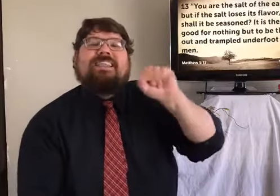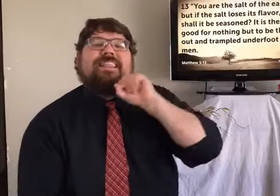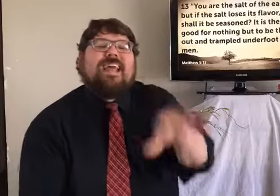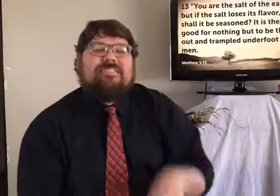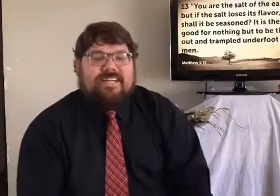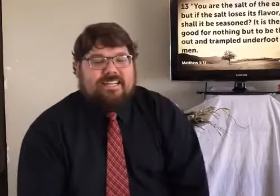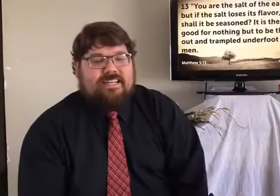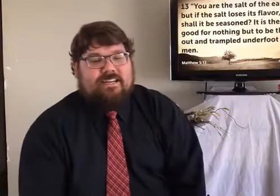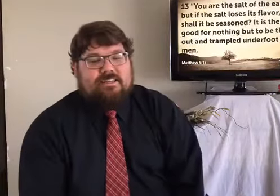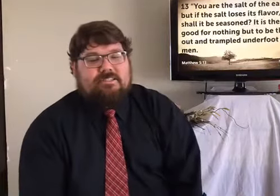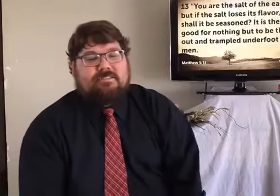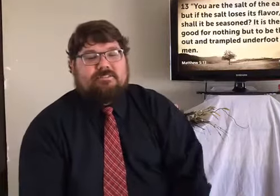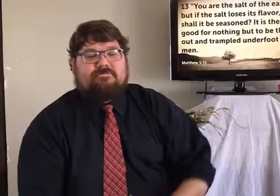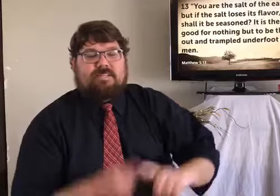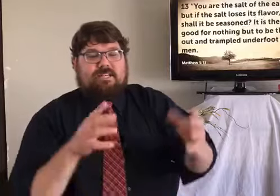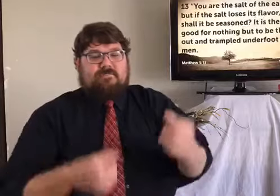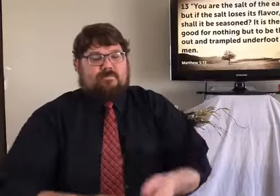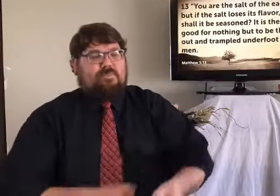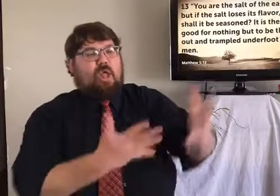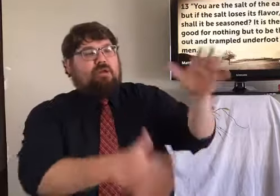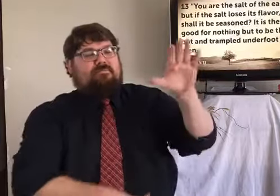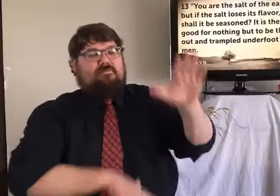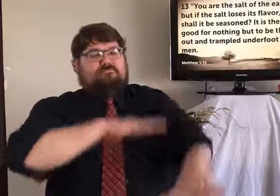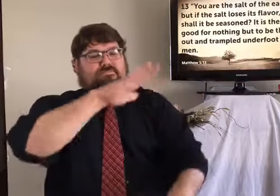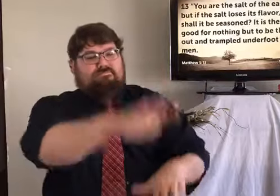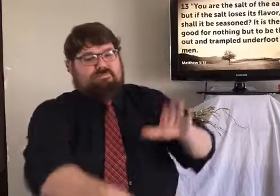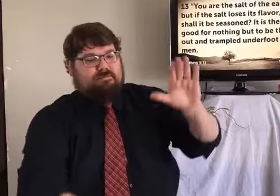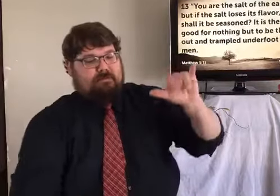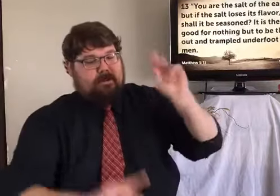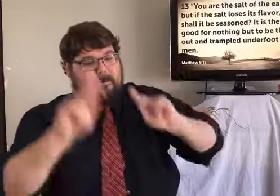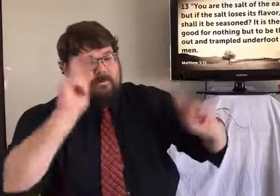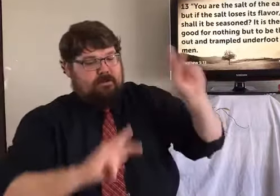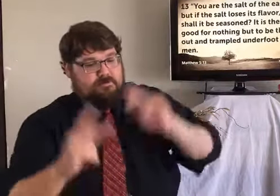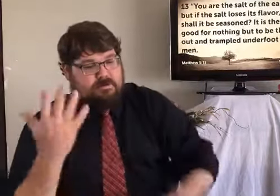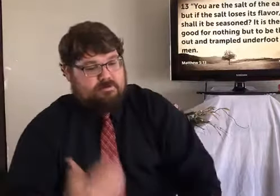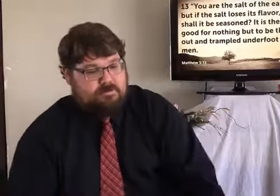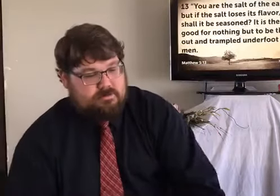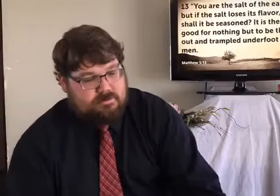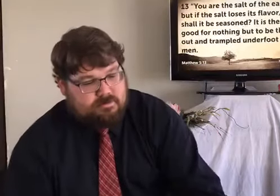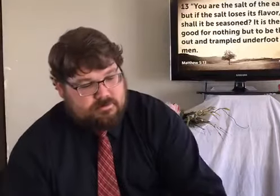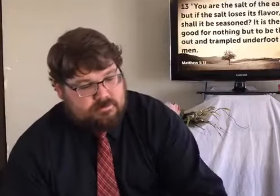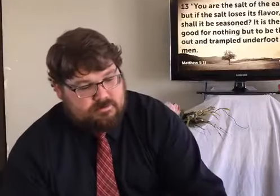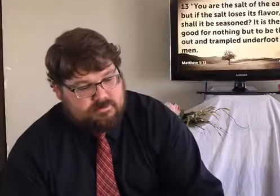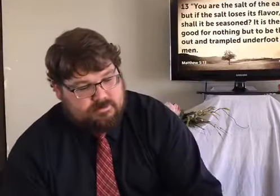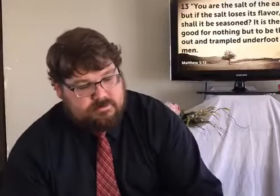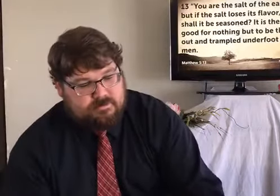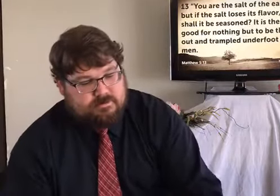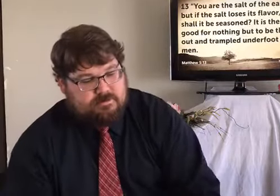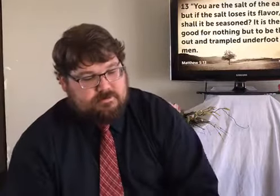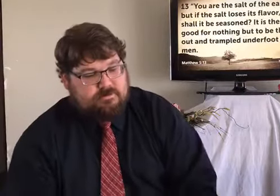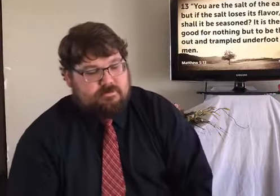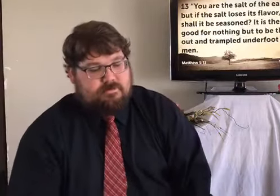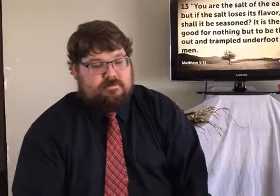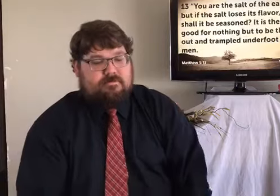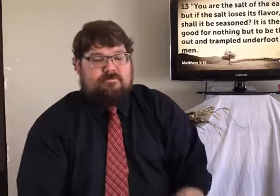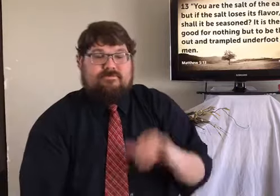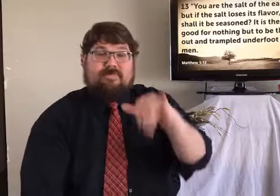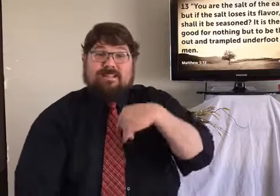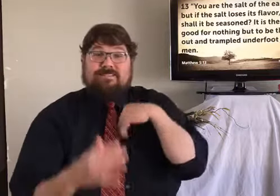It is then good for nothing, but to be thrown out and trampled underfoot by men.